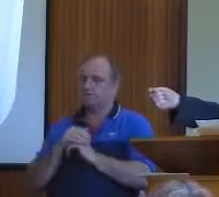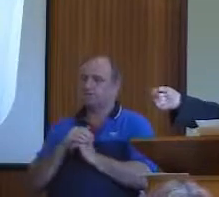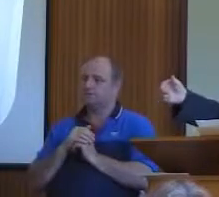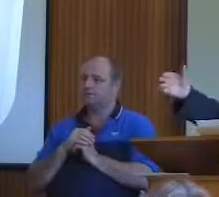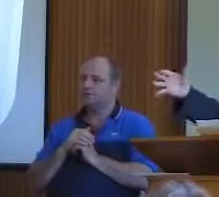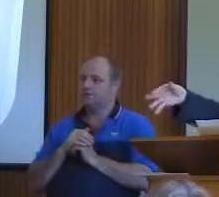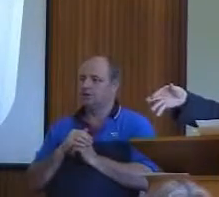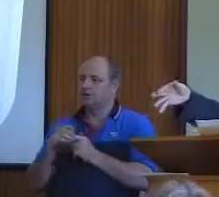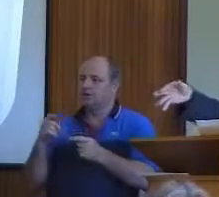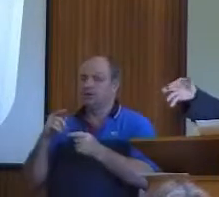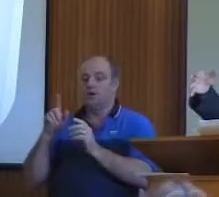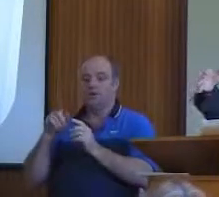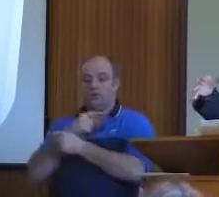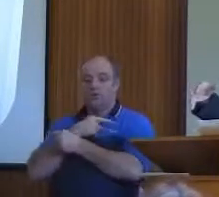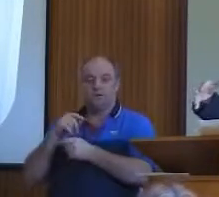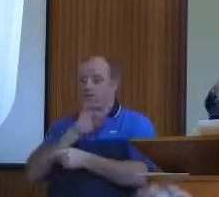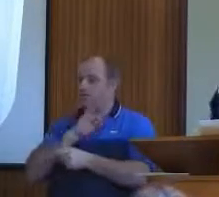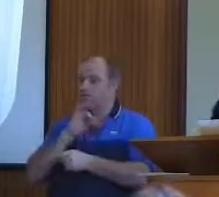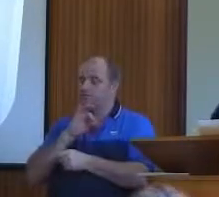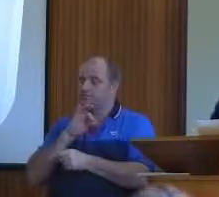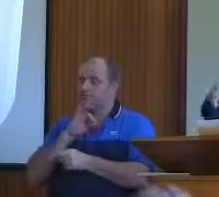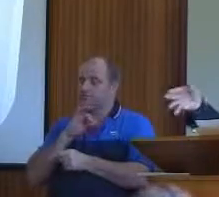every moment in time is now to Him,